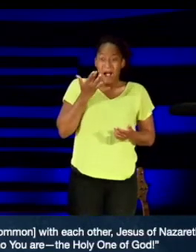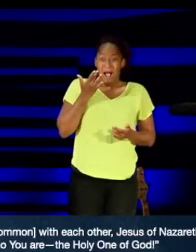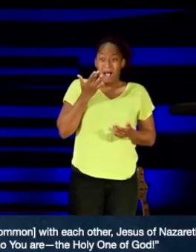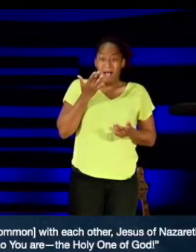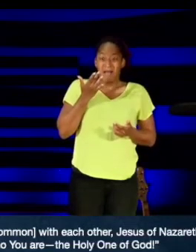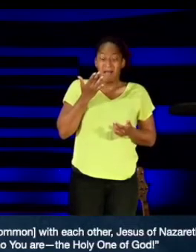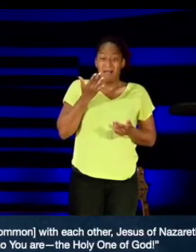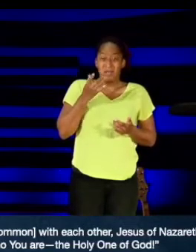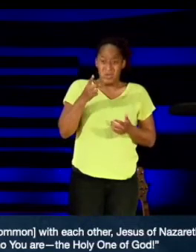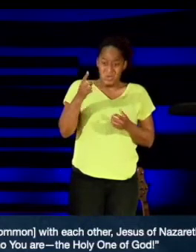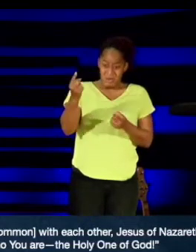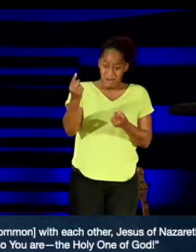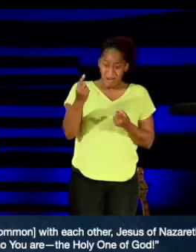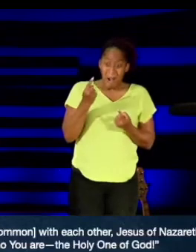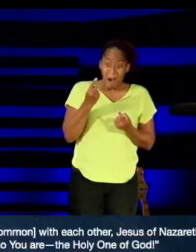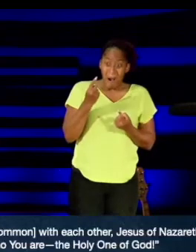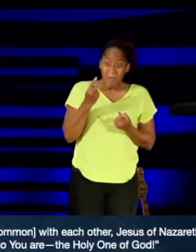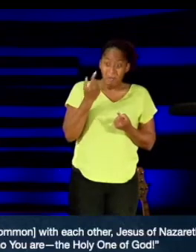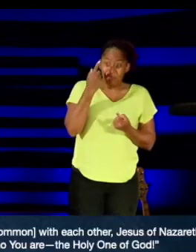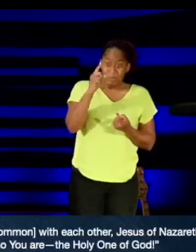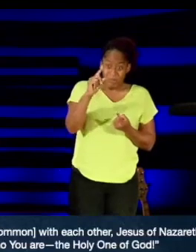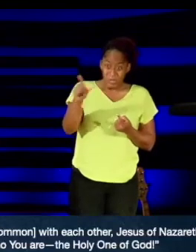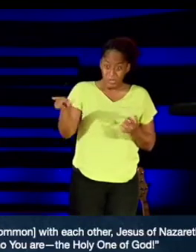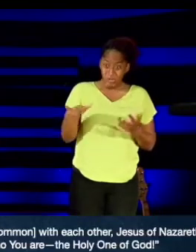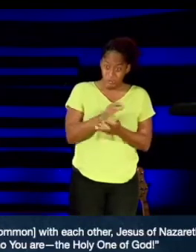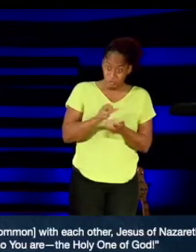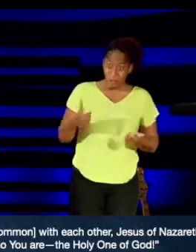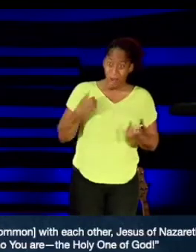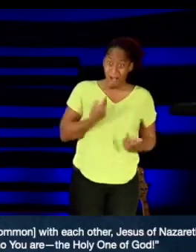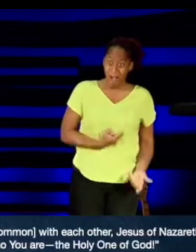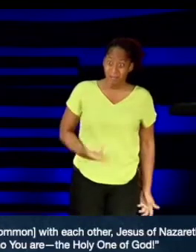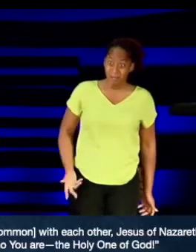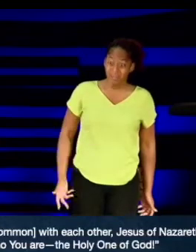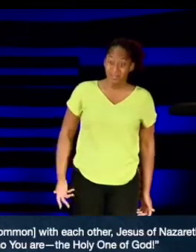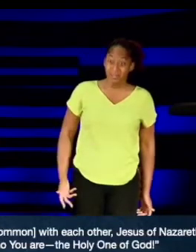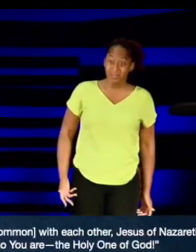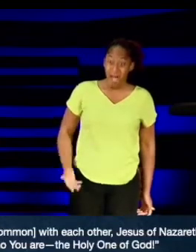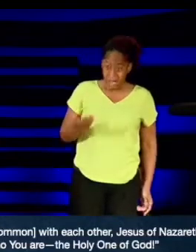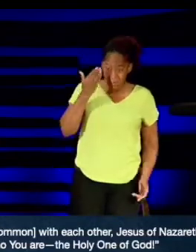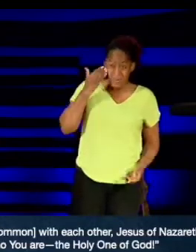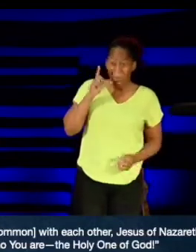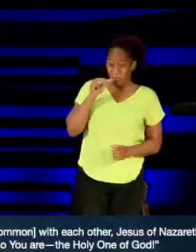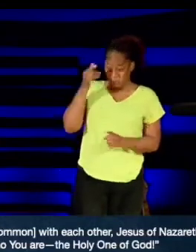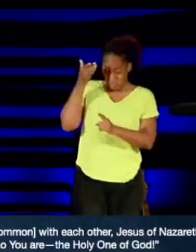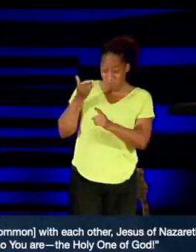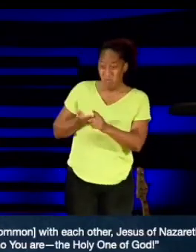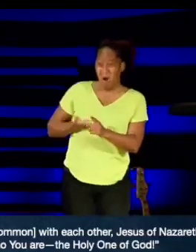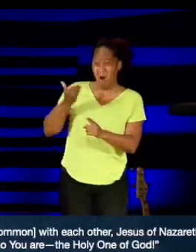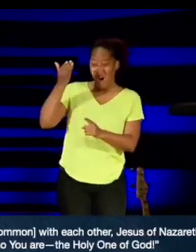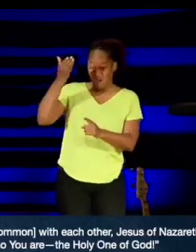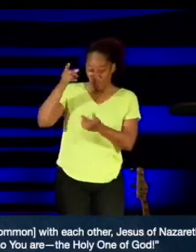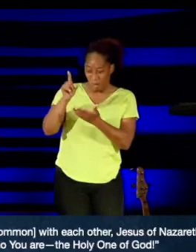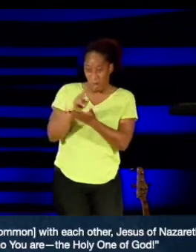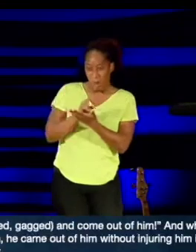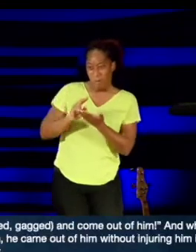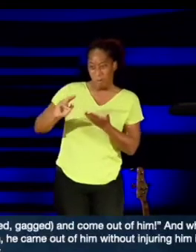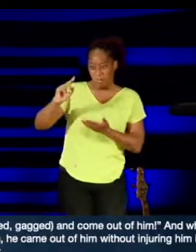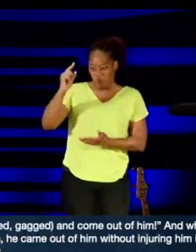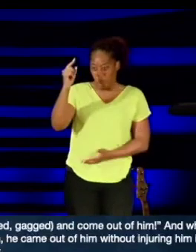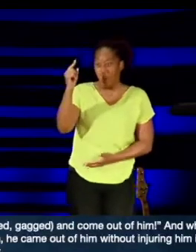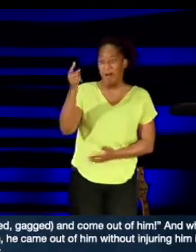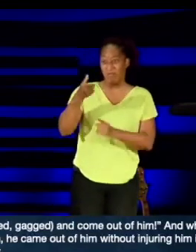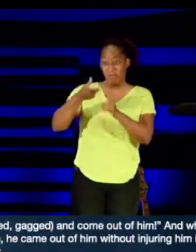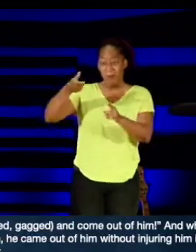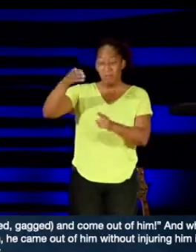of Nazareth? Have you come to destroy us? I know who you are, the Holy One of God. But